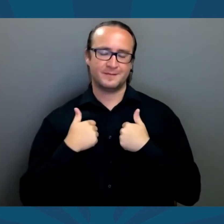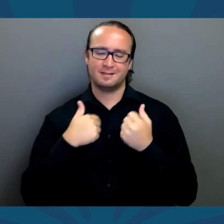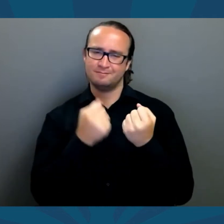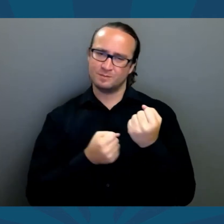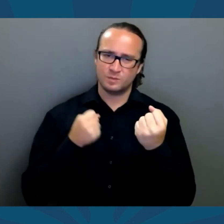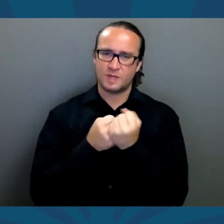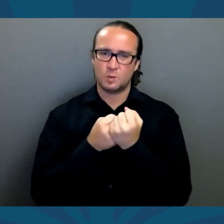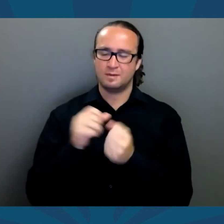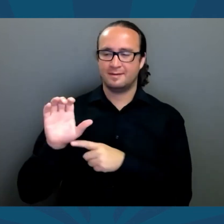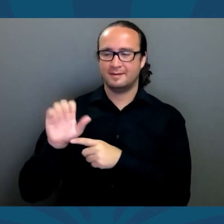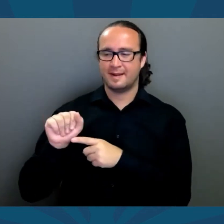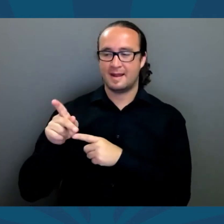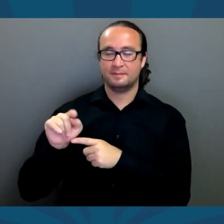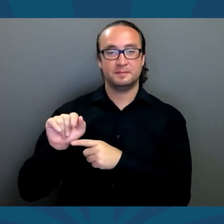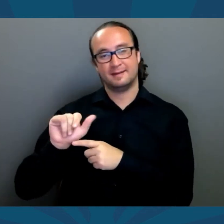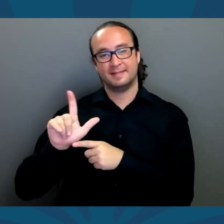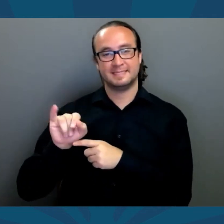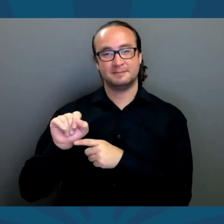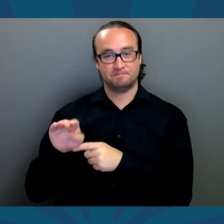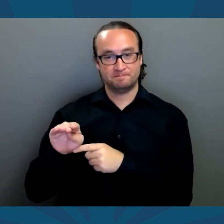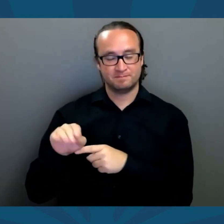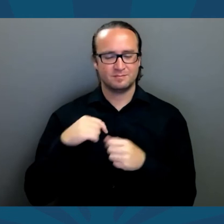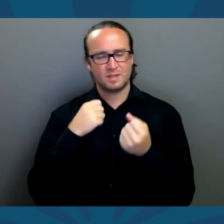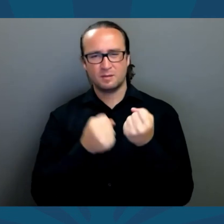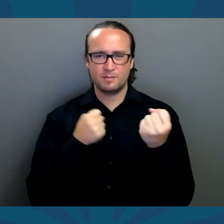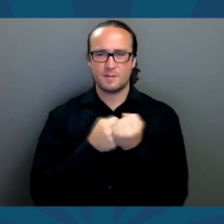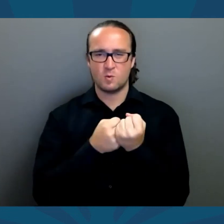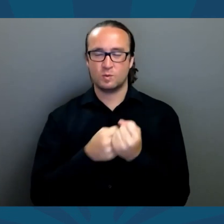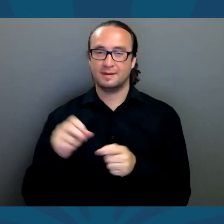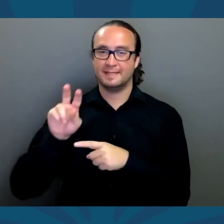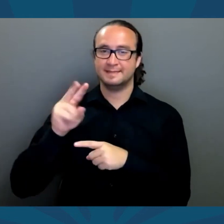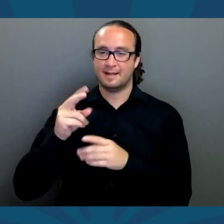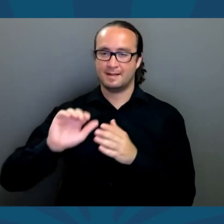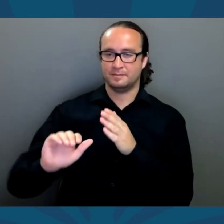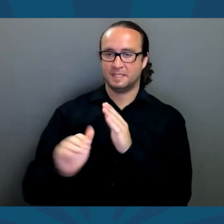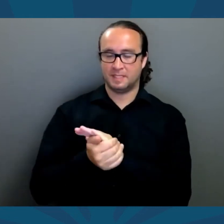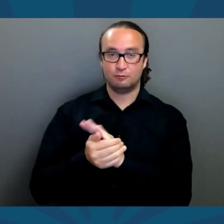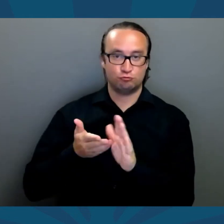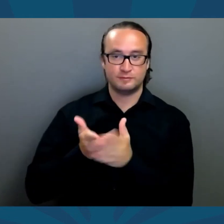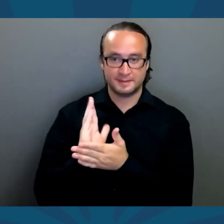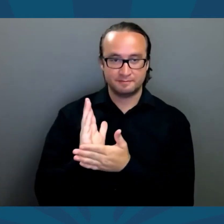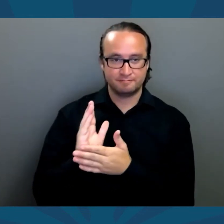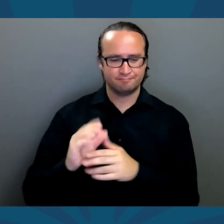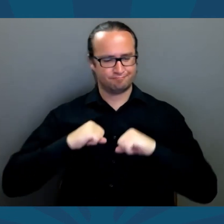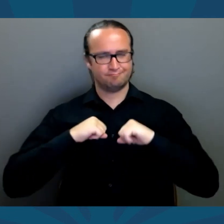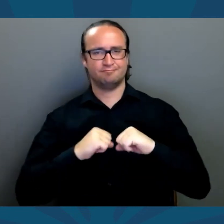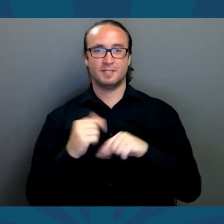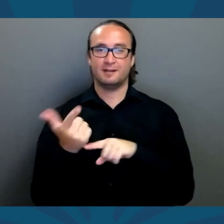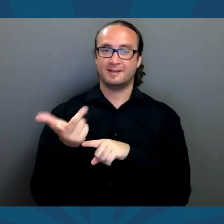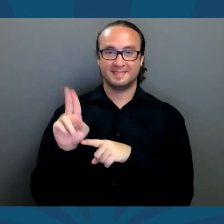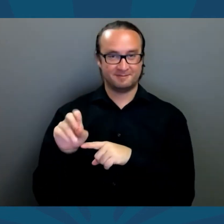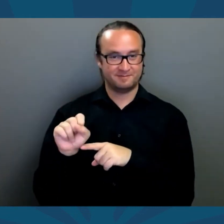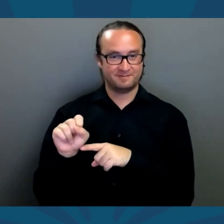Let's secure our borders. I am pro-life, pro-capitalism, and